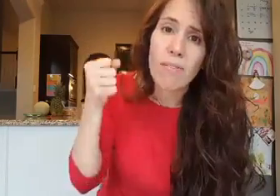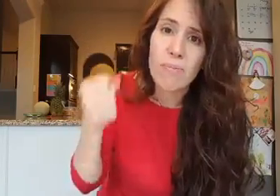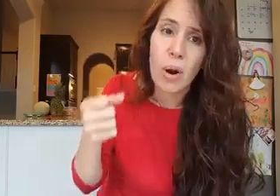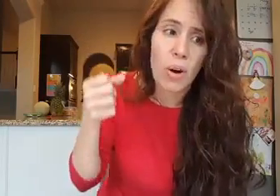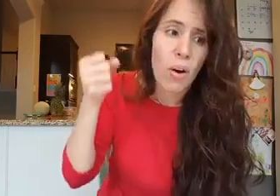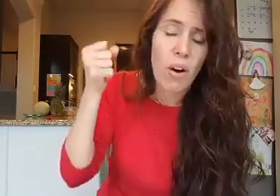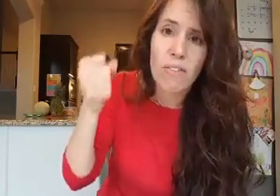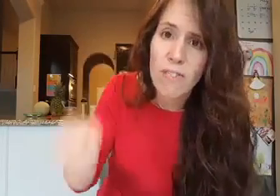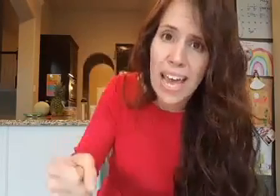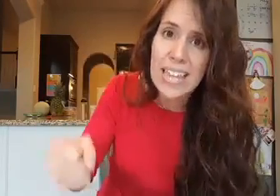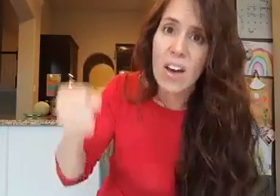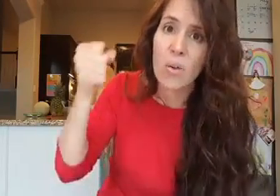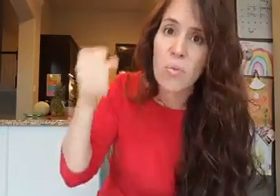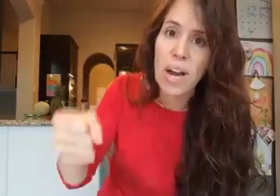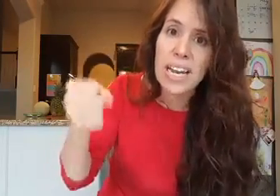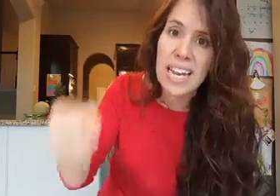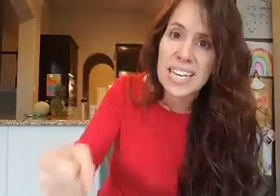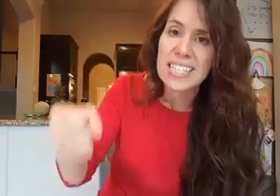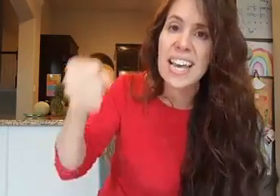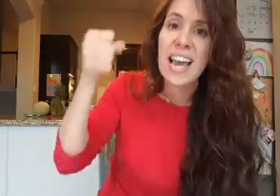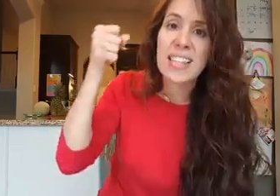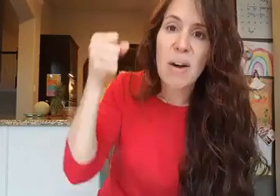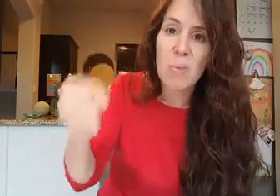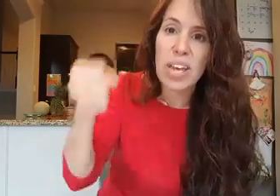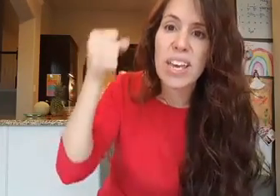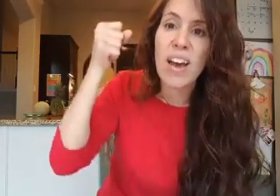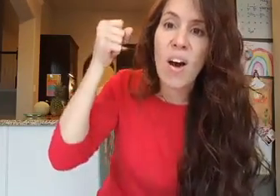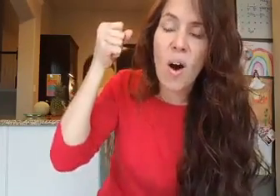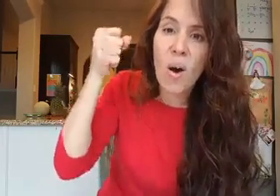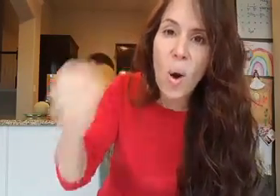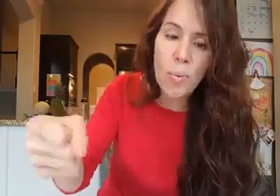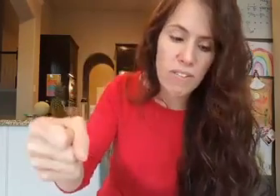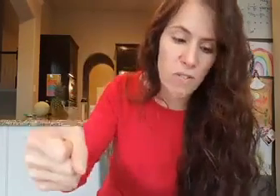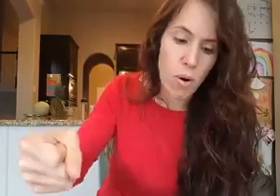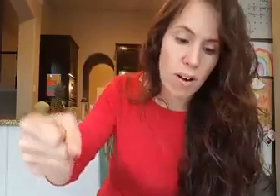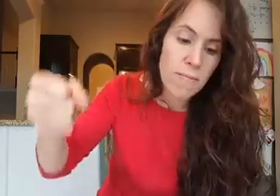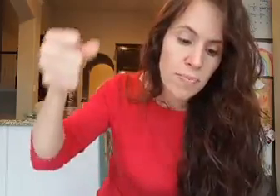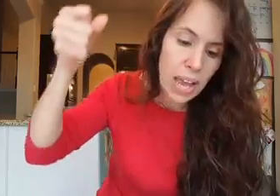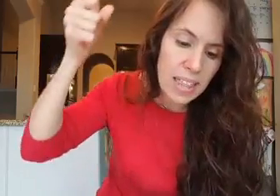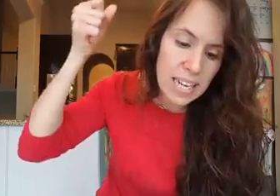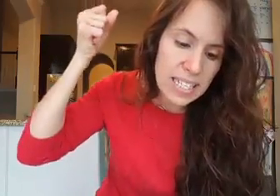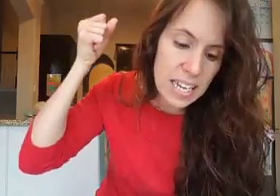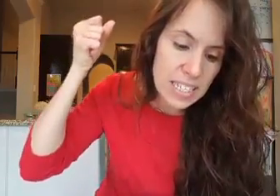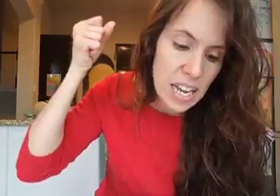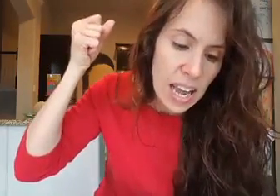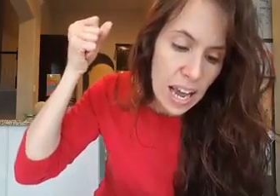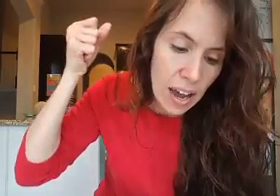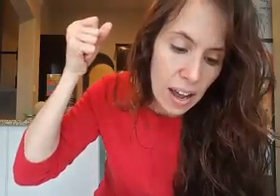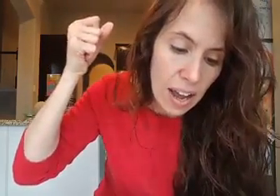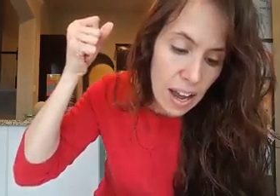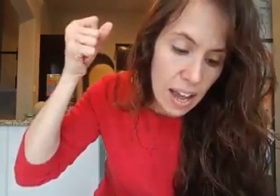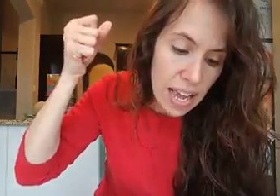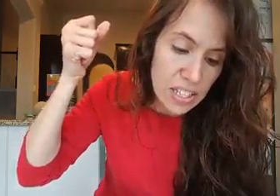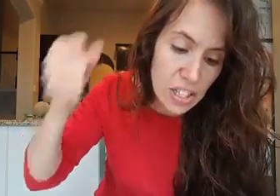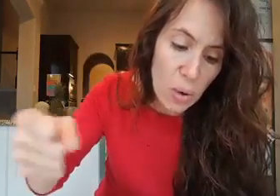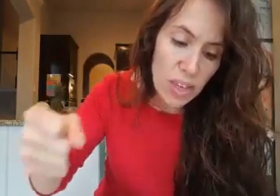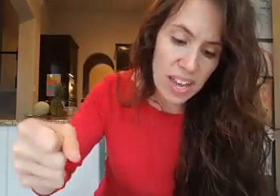faith on what it is that we are hoping for. And then it says, so then